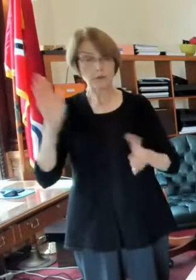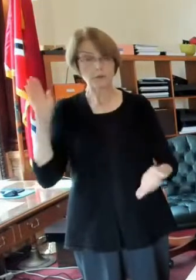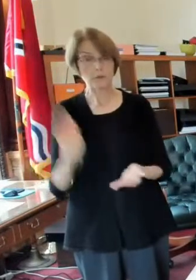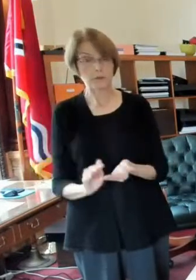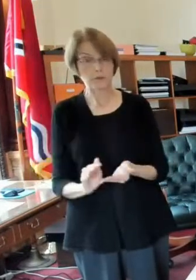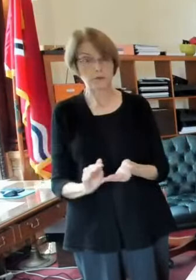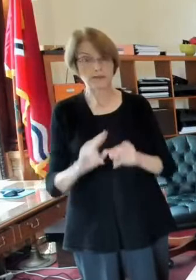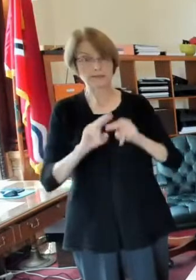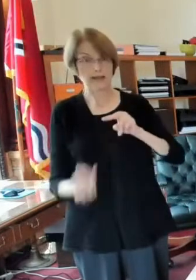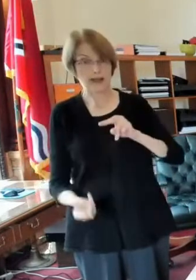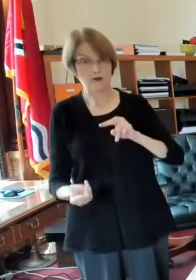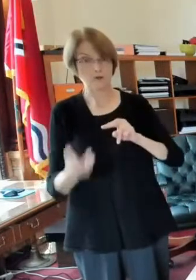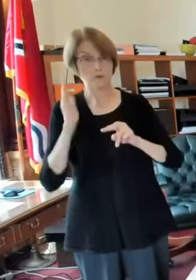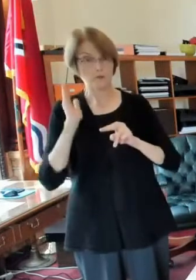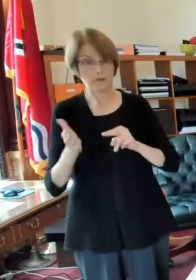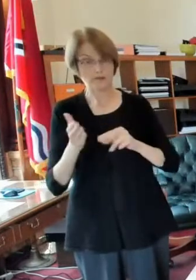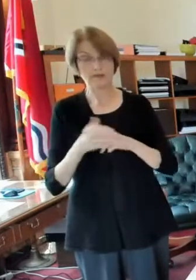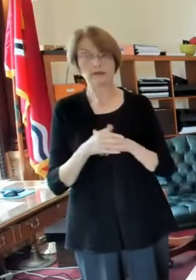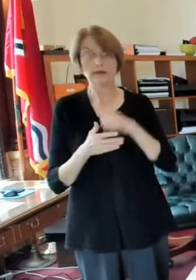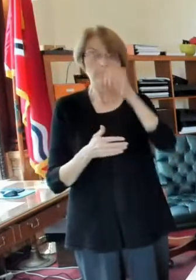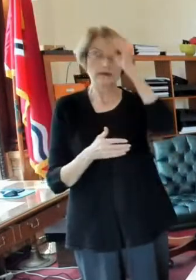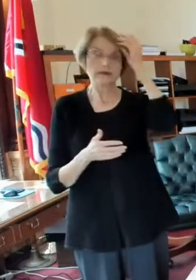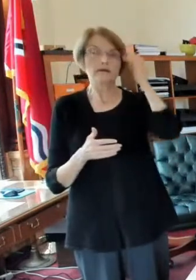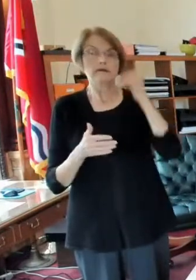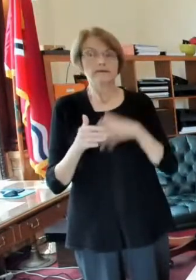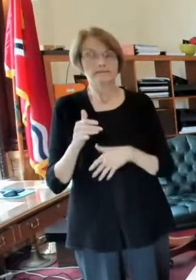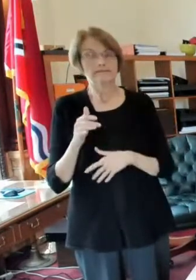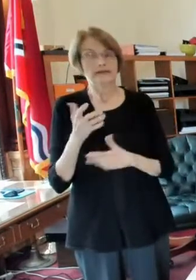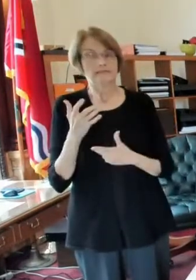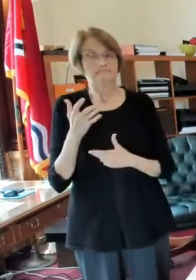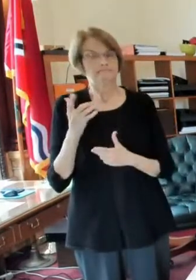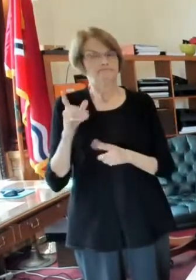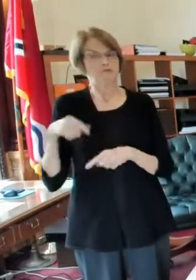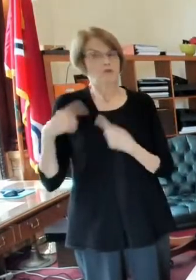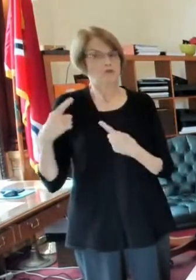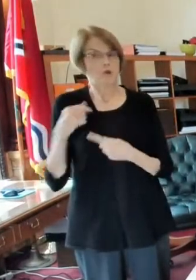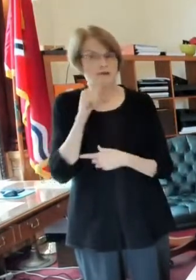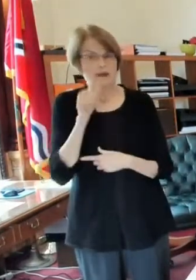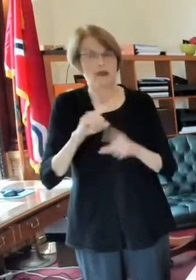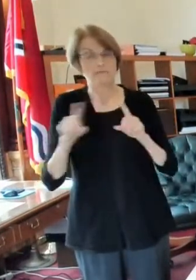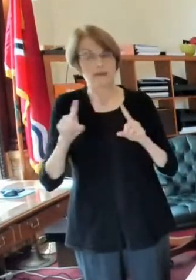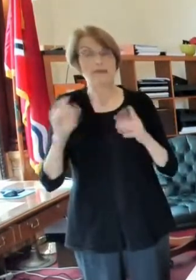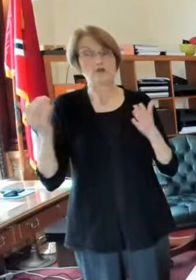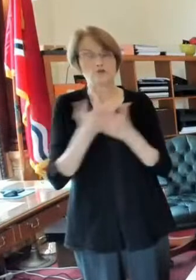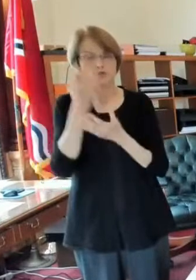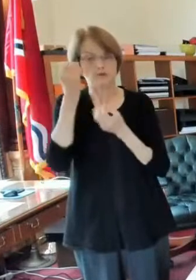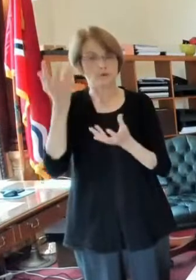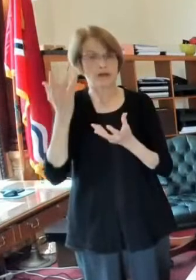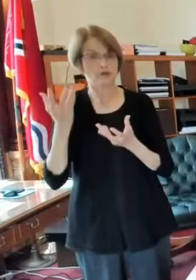now that hasn't always been the case that's pretty new information in fact i think is that is